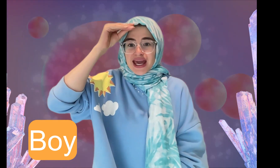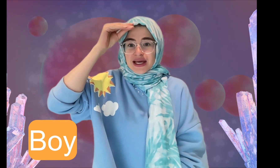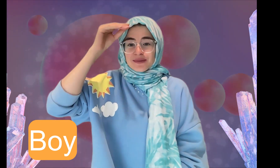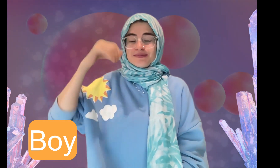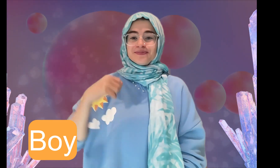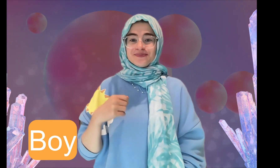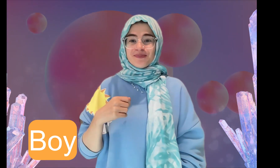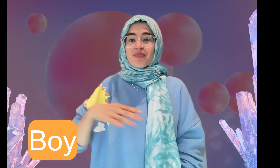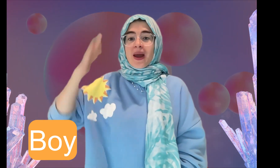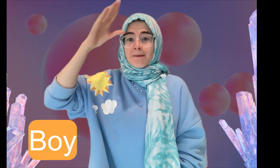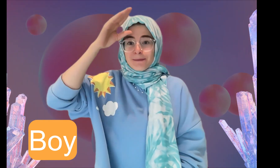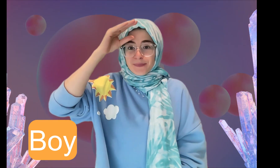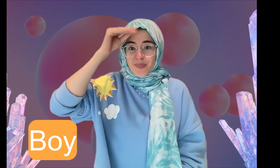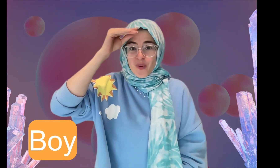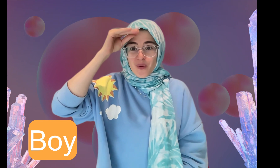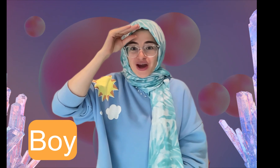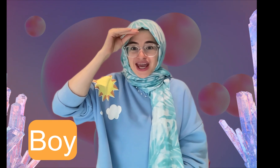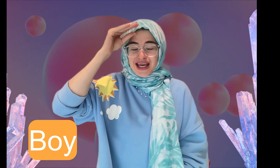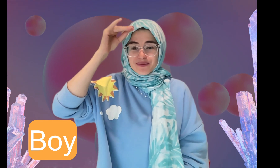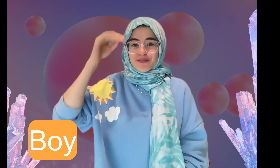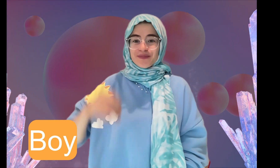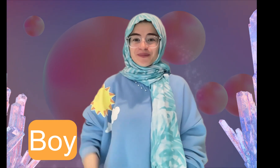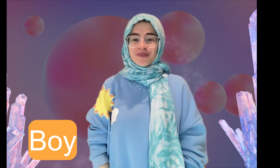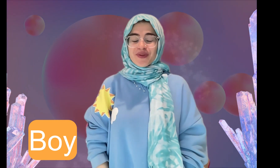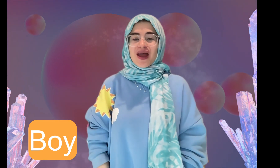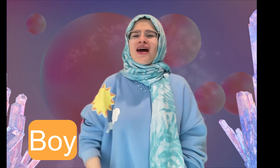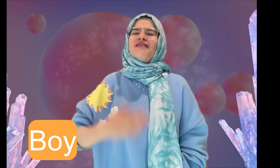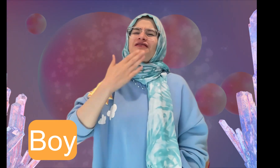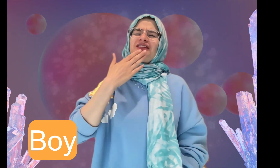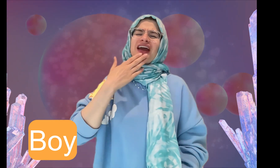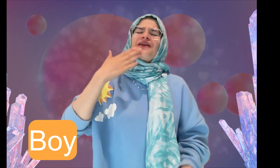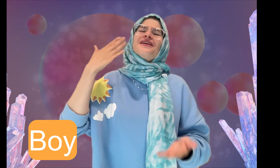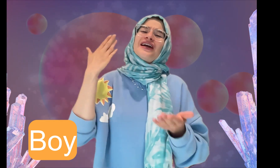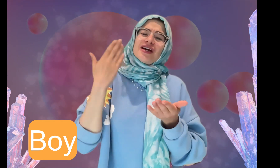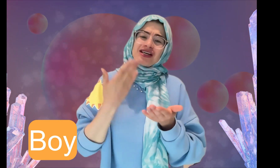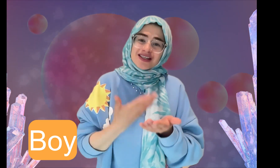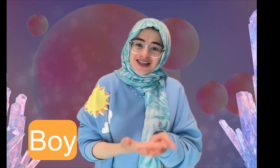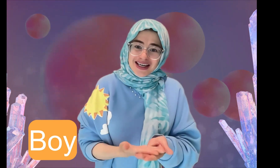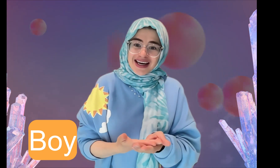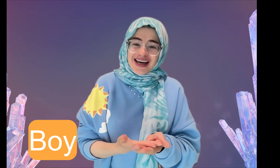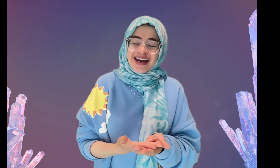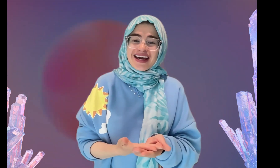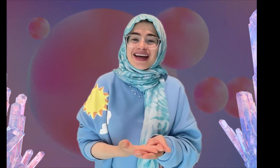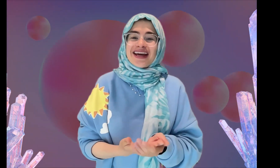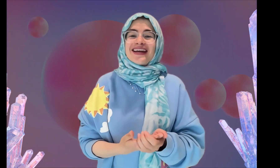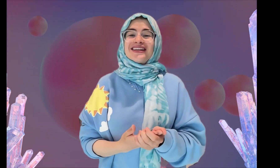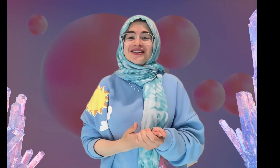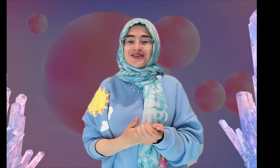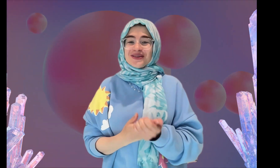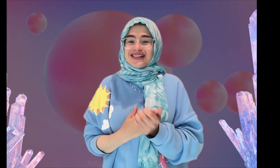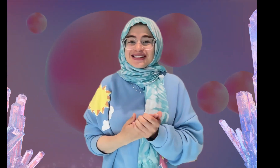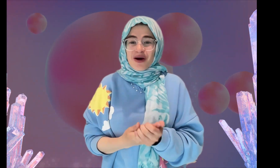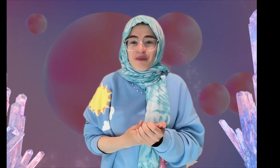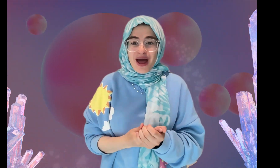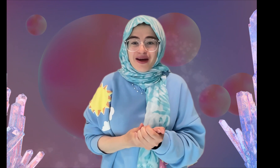boy, boy. Very good! You're doing so well!